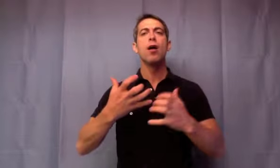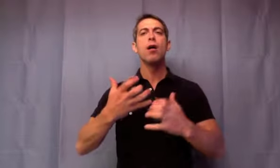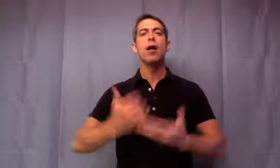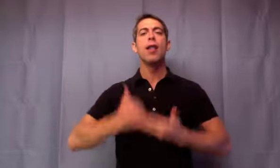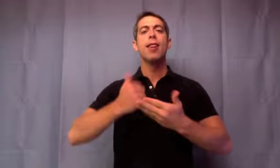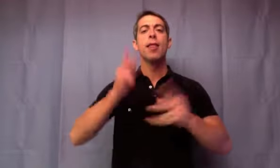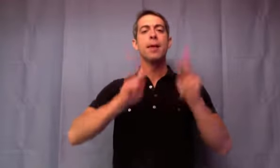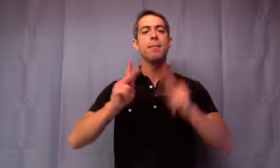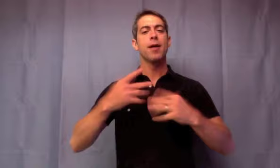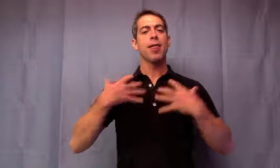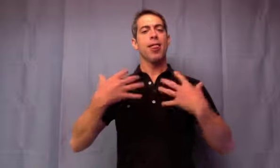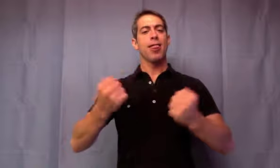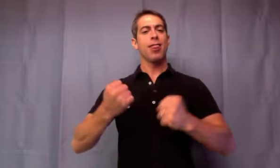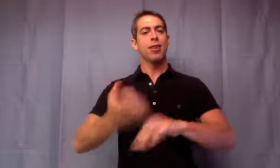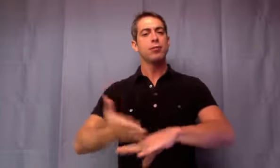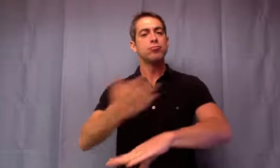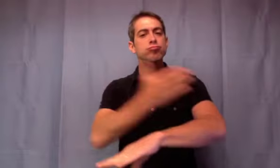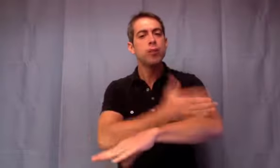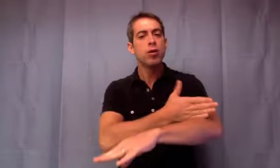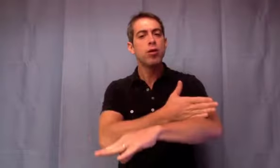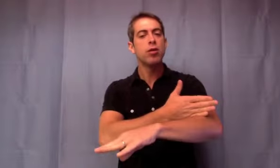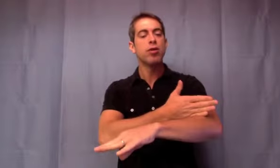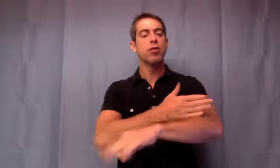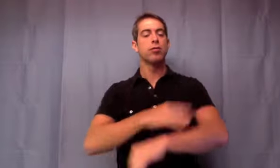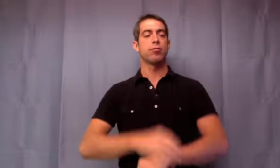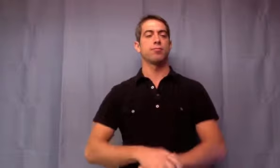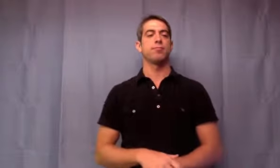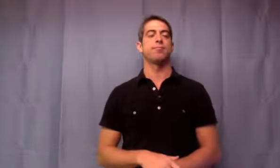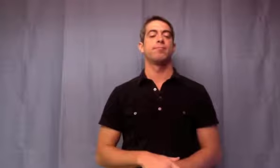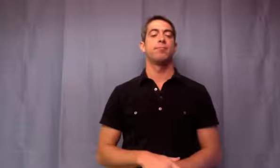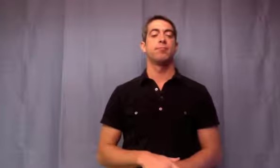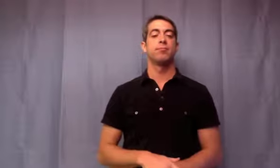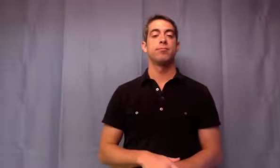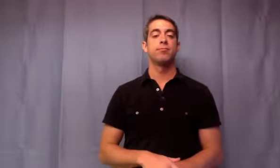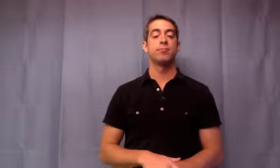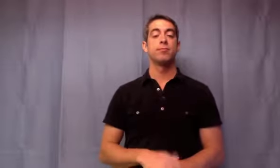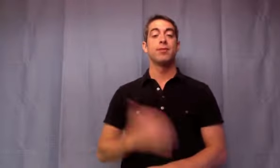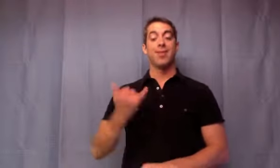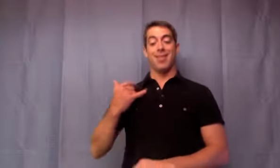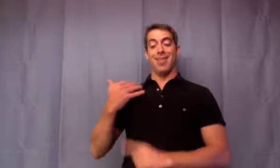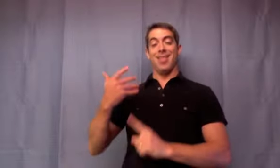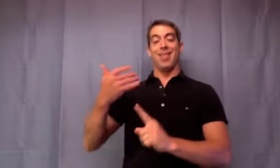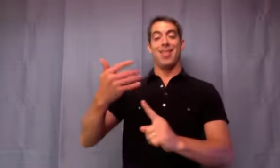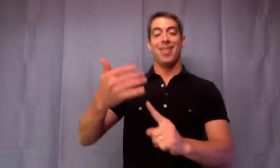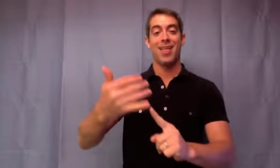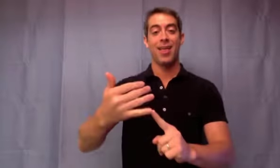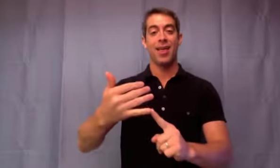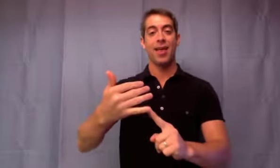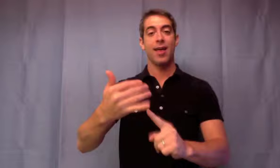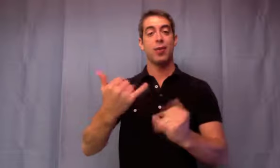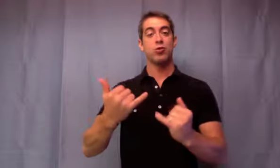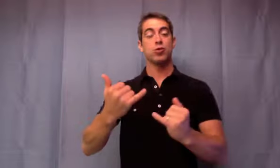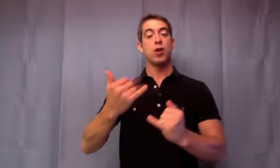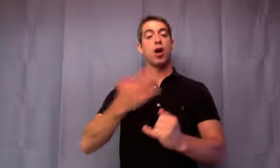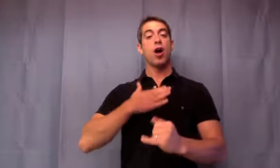association serves over 800 Indiana-based professionals by providing continuing